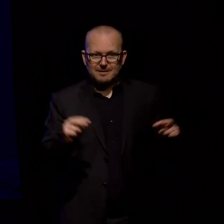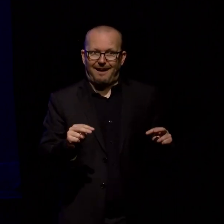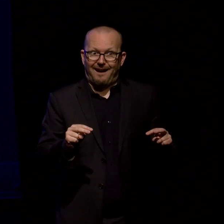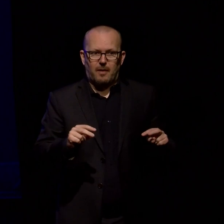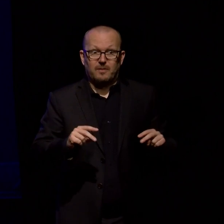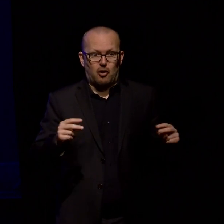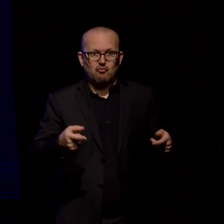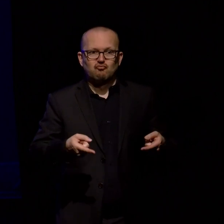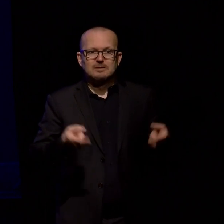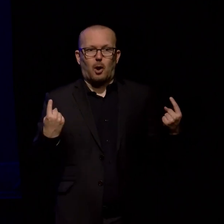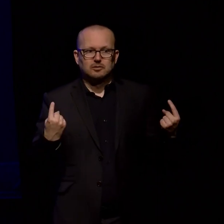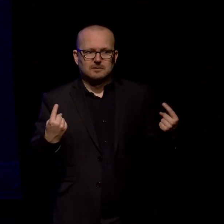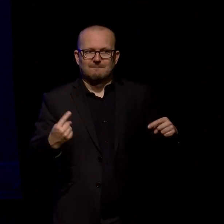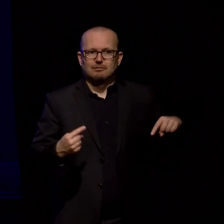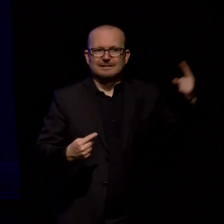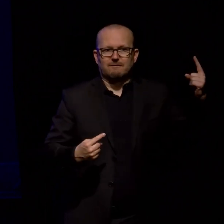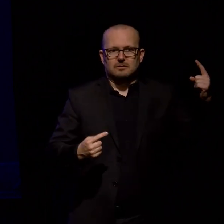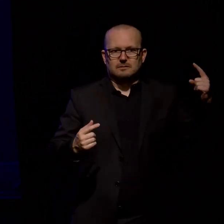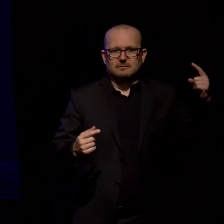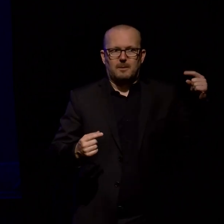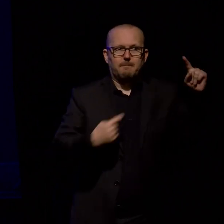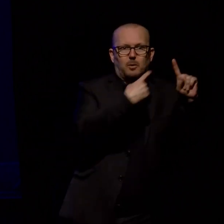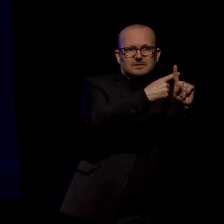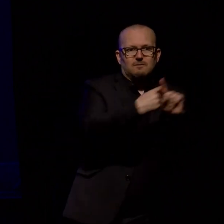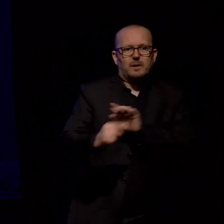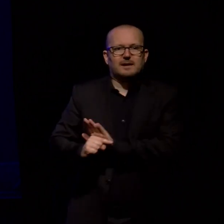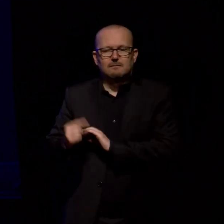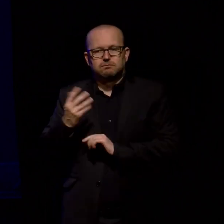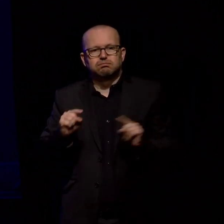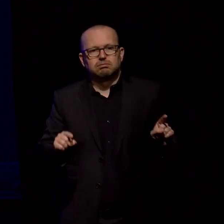to be silent on those things